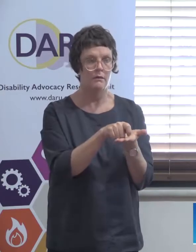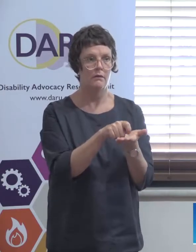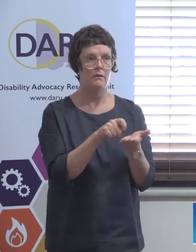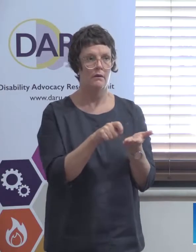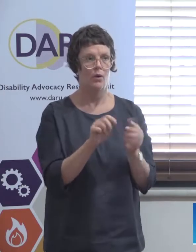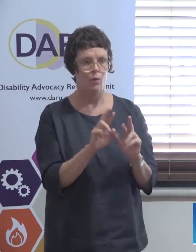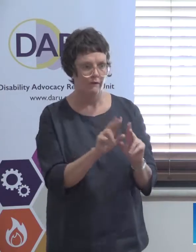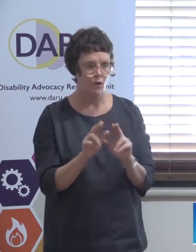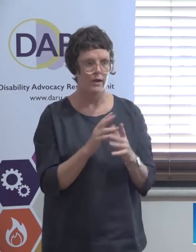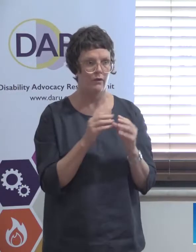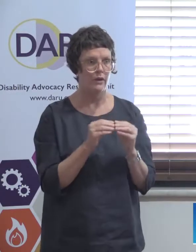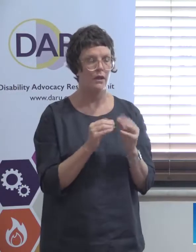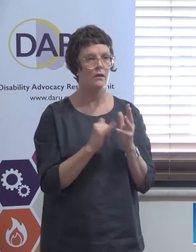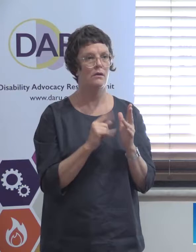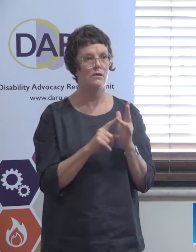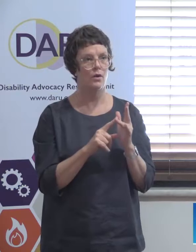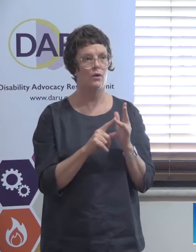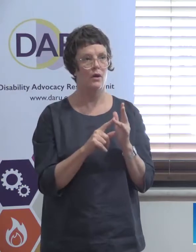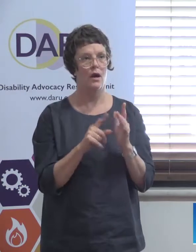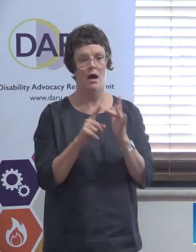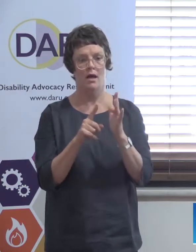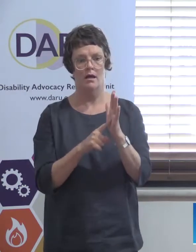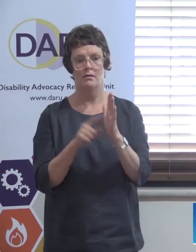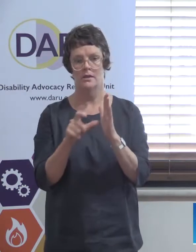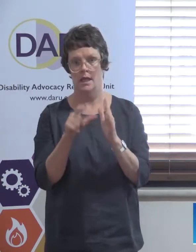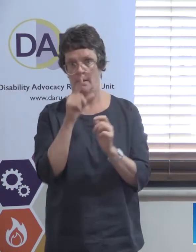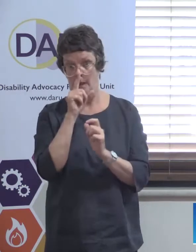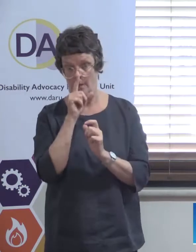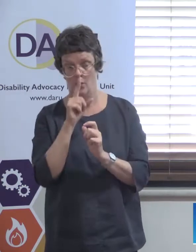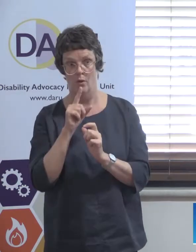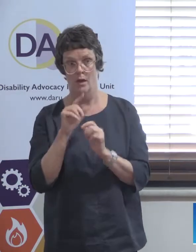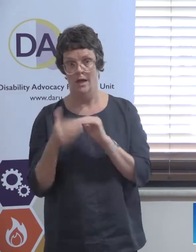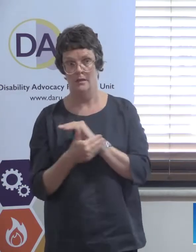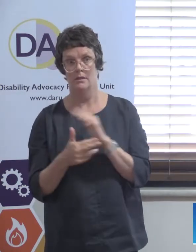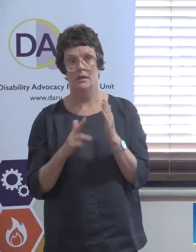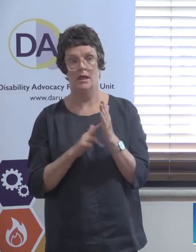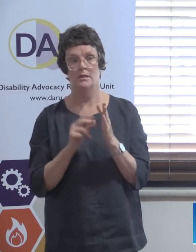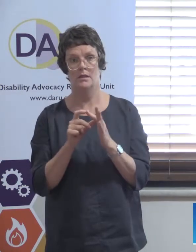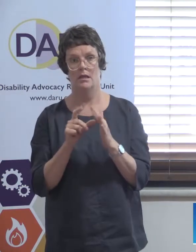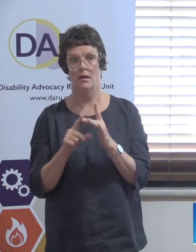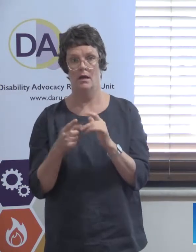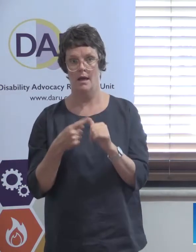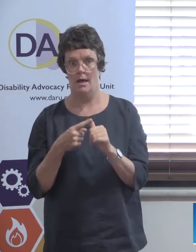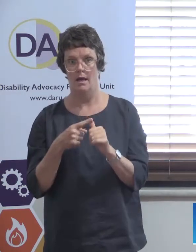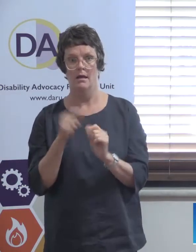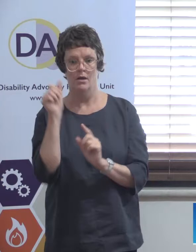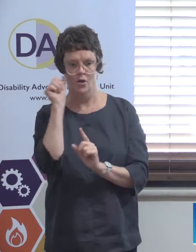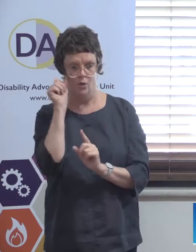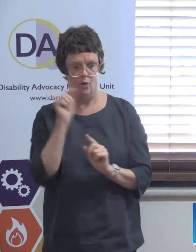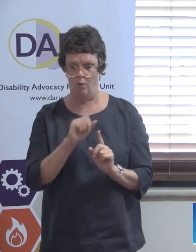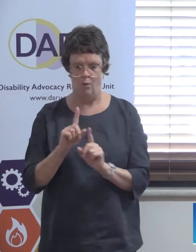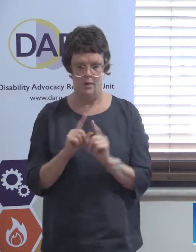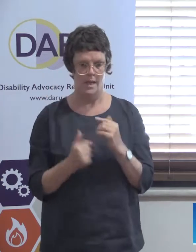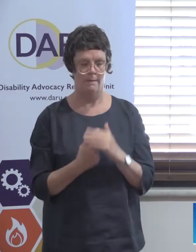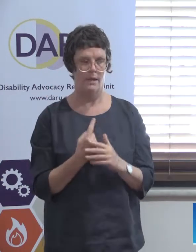I think could do some mapping about what stood... What was at risk of being lost. Some of the governments did that well and some did it very badly.